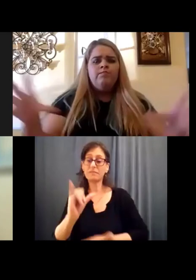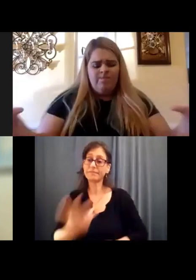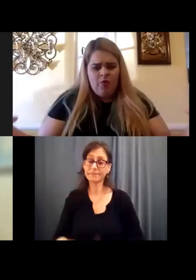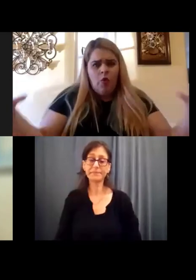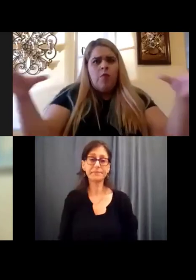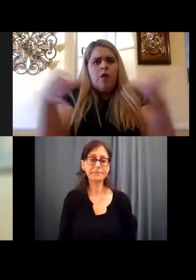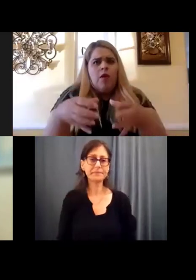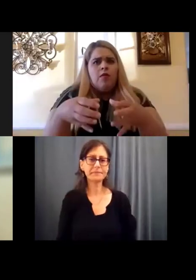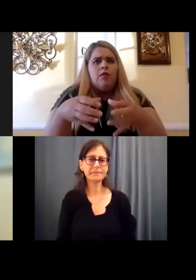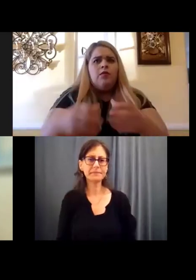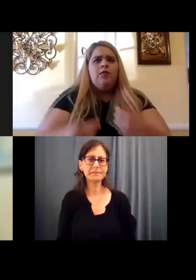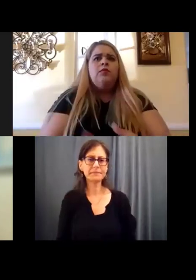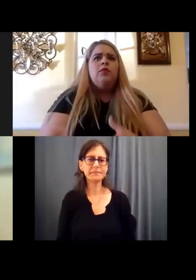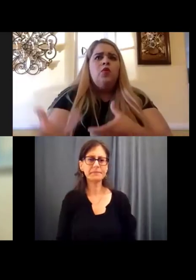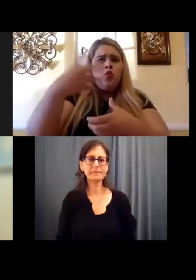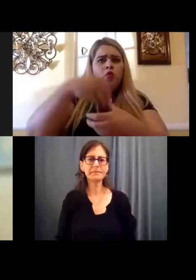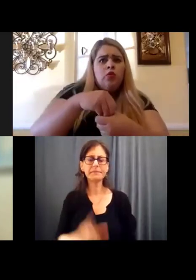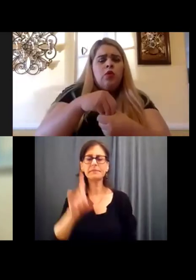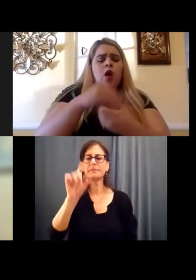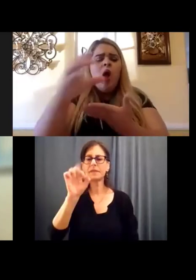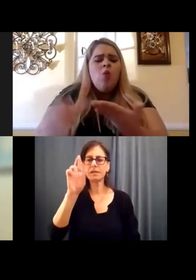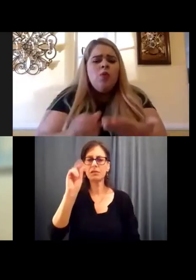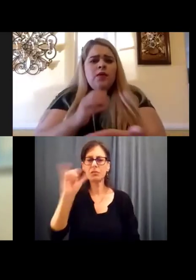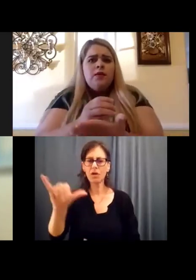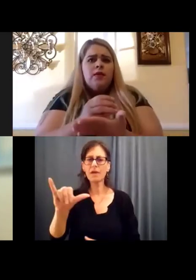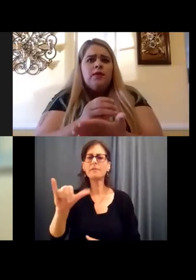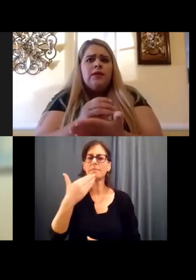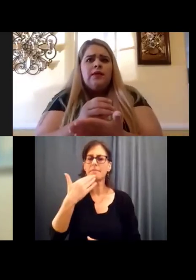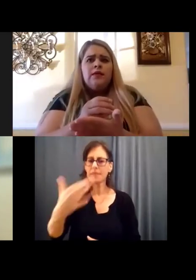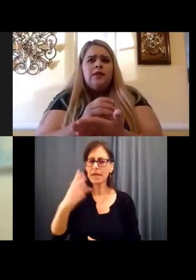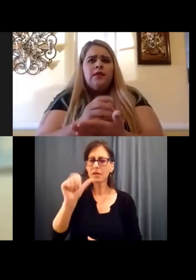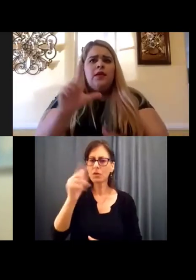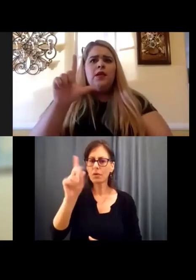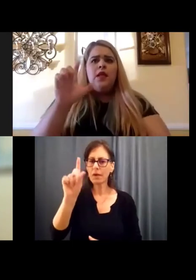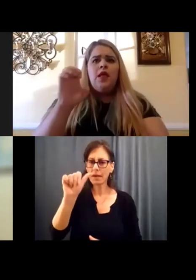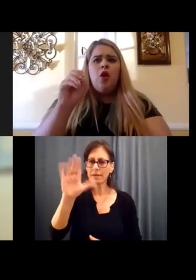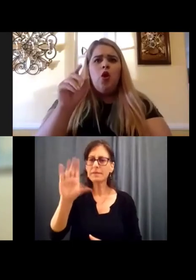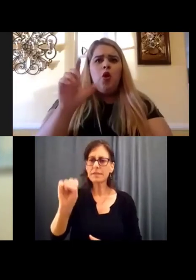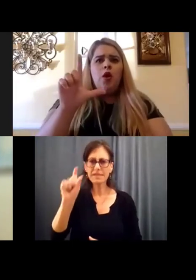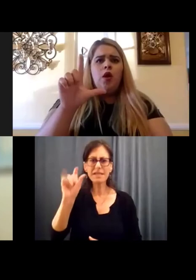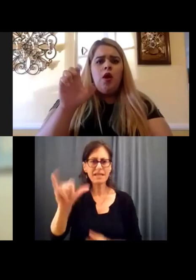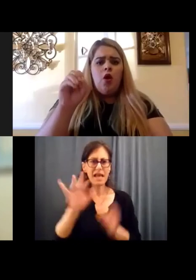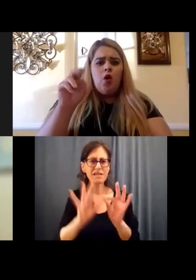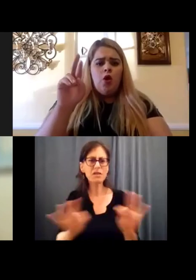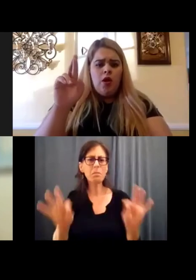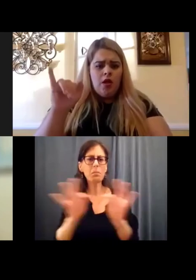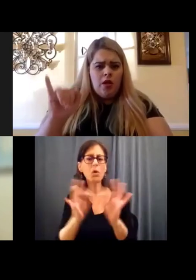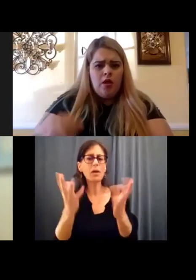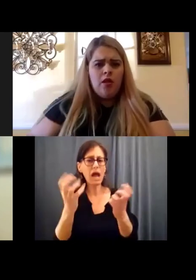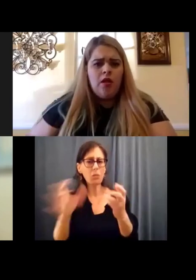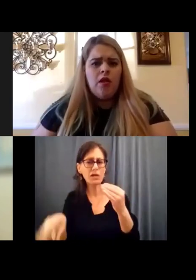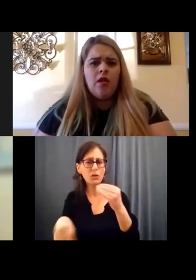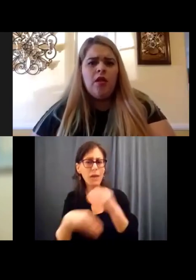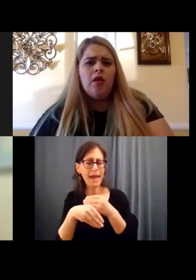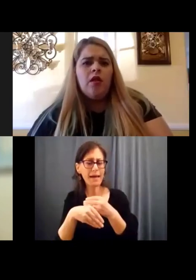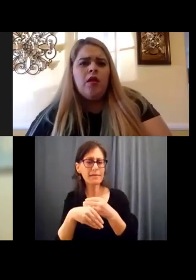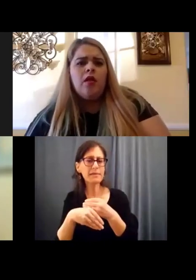Yeah. Thank you, Candace. It's really, really, really important. And I want, I want to say that the,